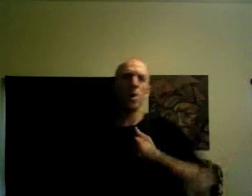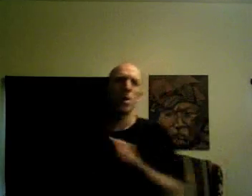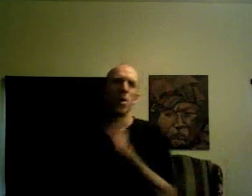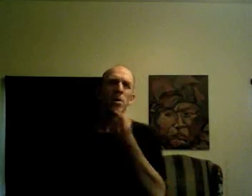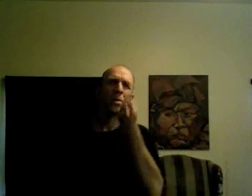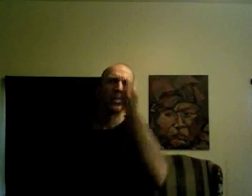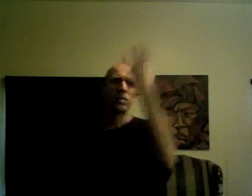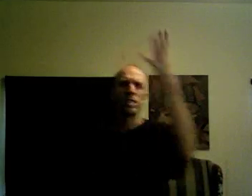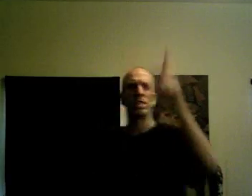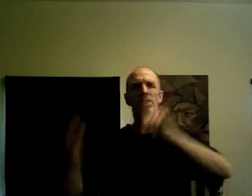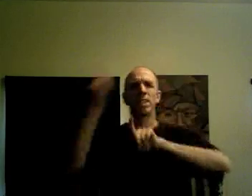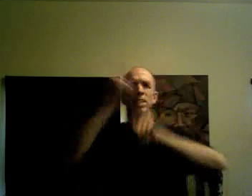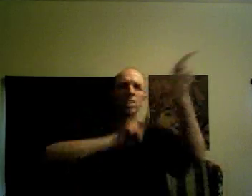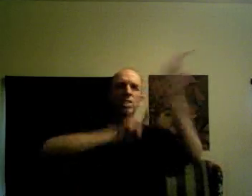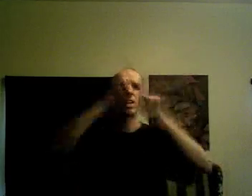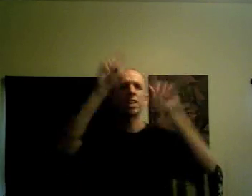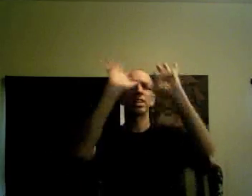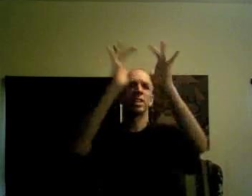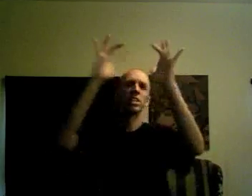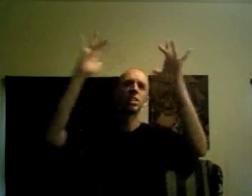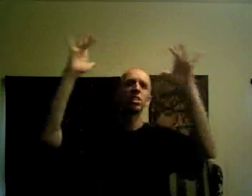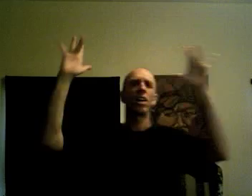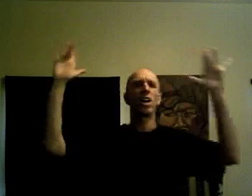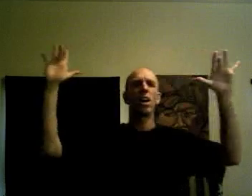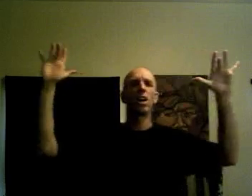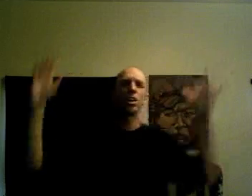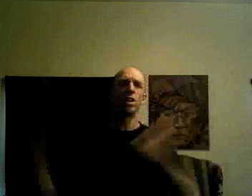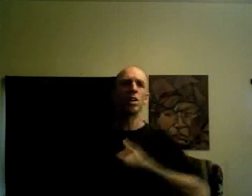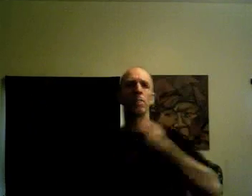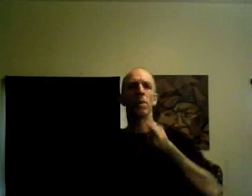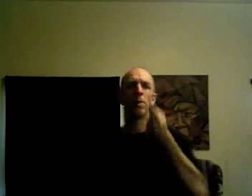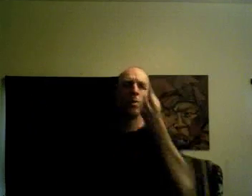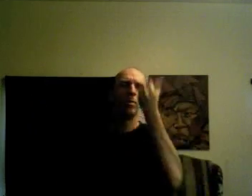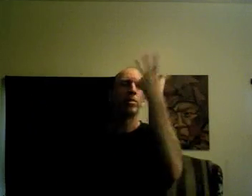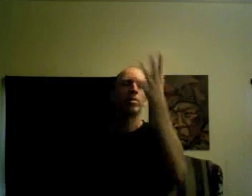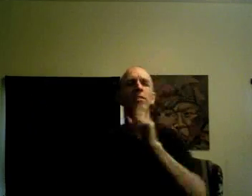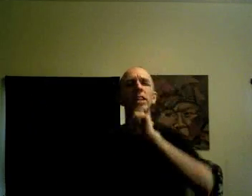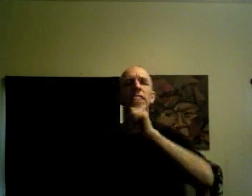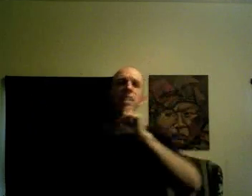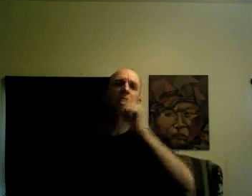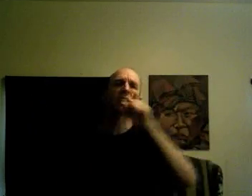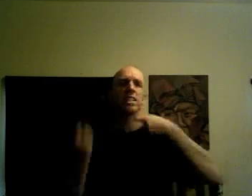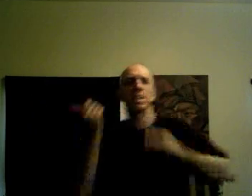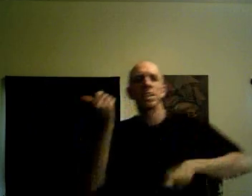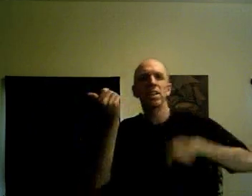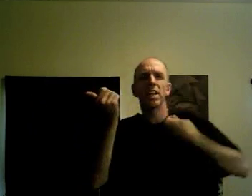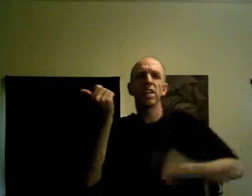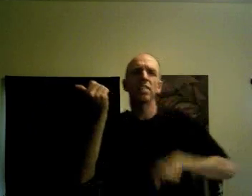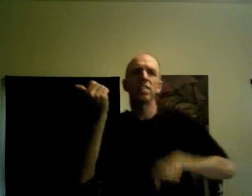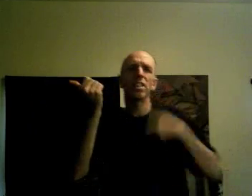Pottery is a shining star. Pottery is a steel guitar.